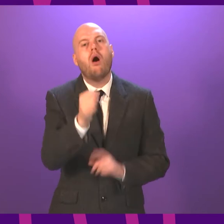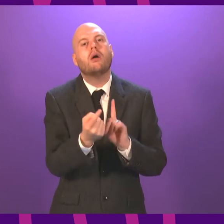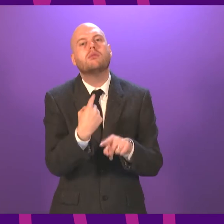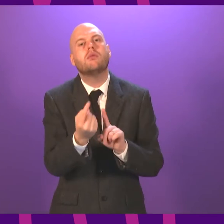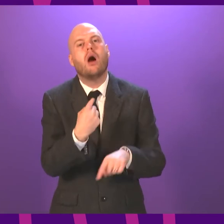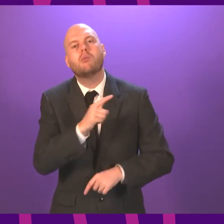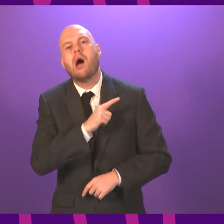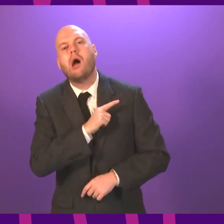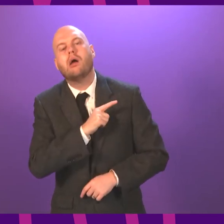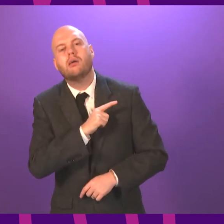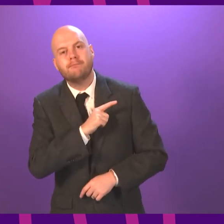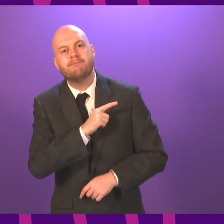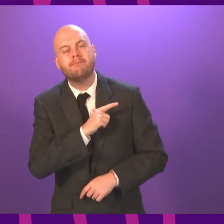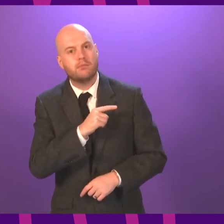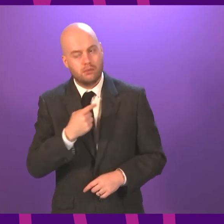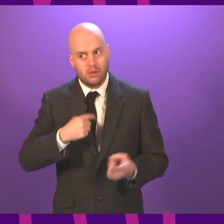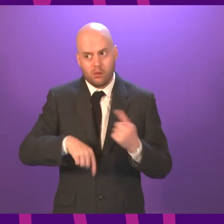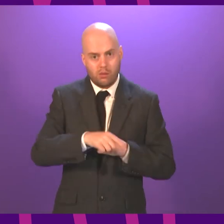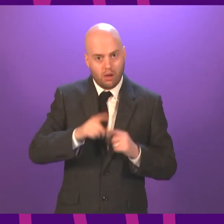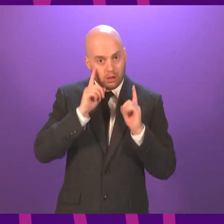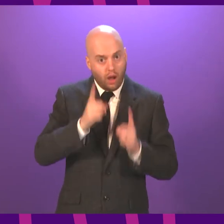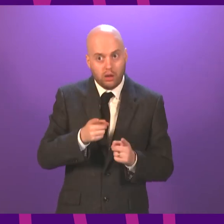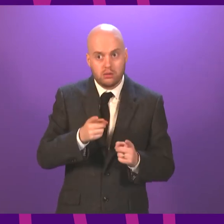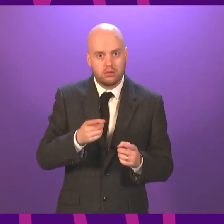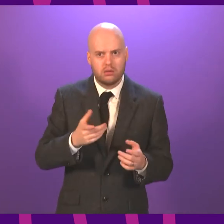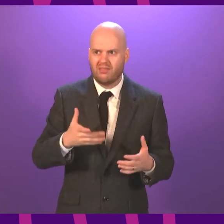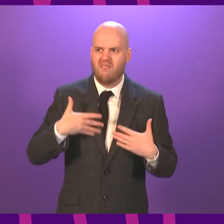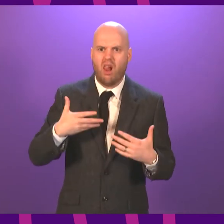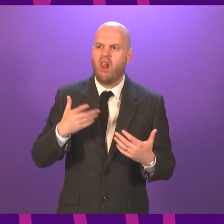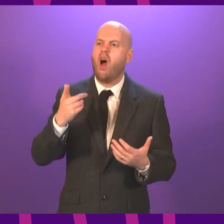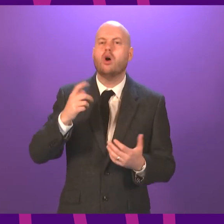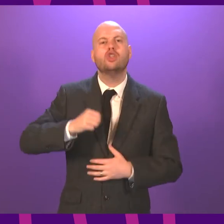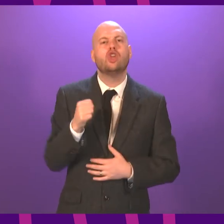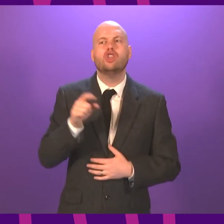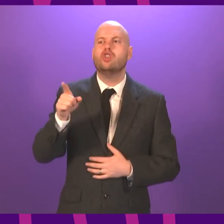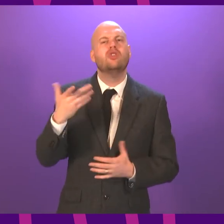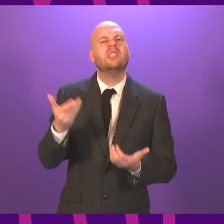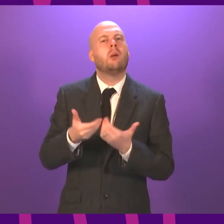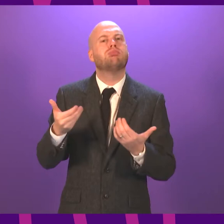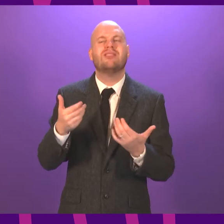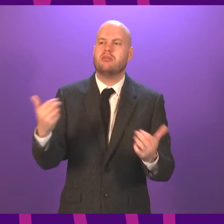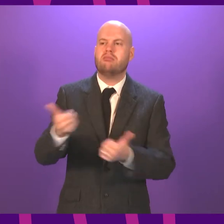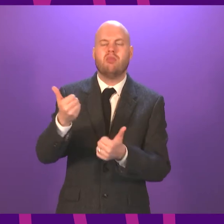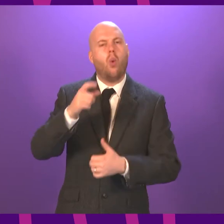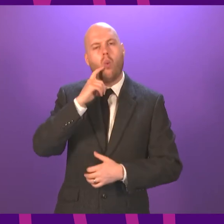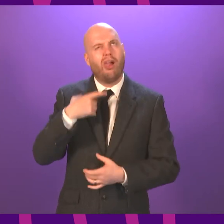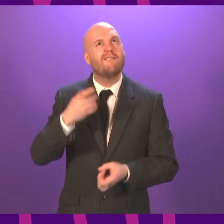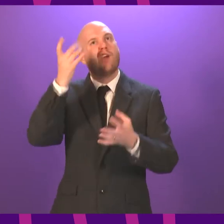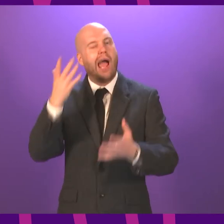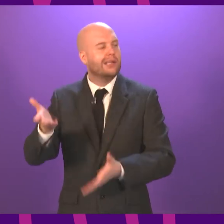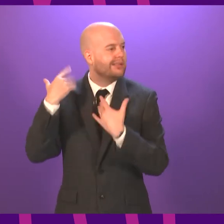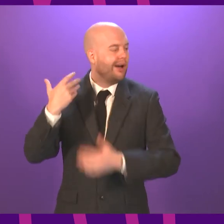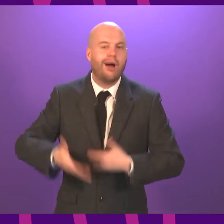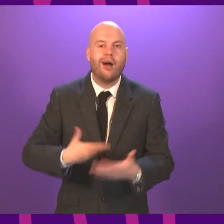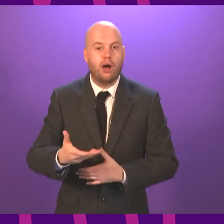They deserve answers. Because we cannot allow Scottish exceptionalism to stop us from learning critical lessons. It is always easier to